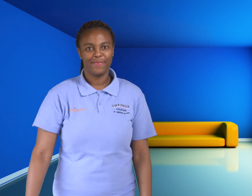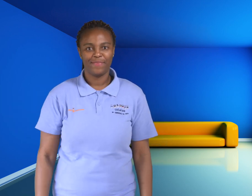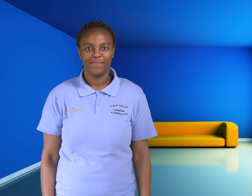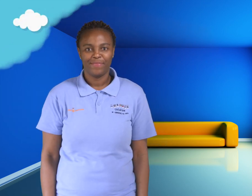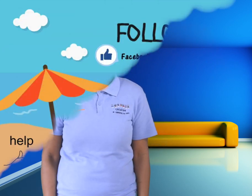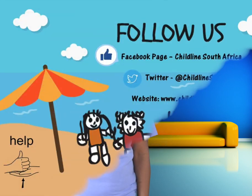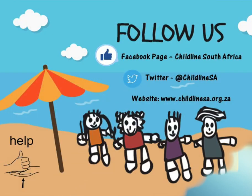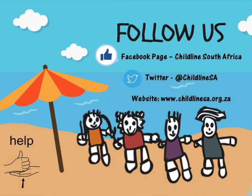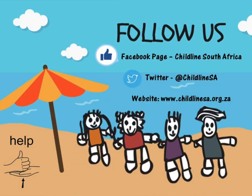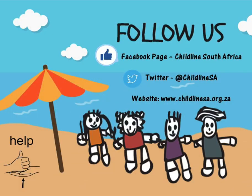South Africa.